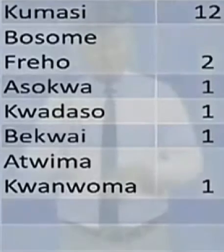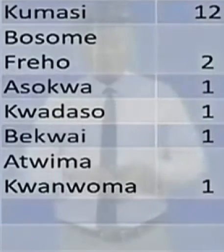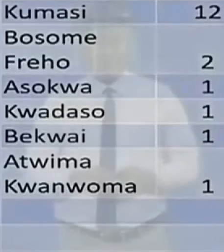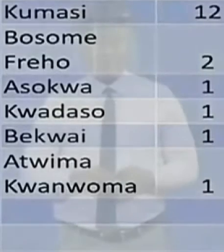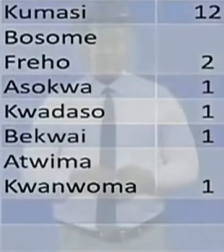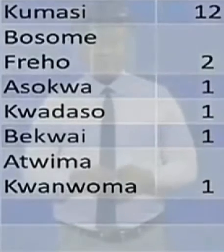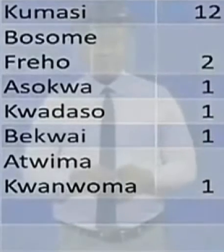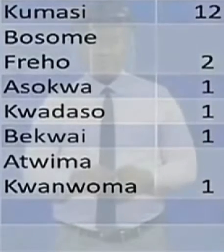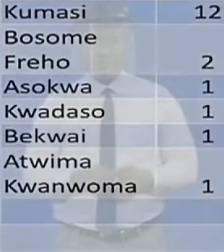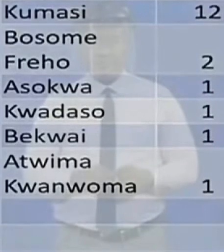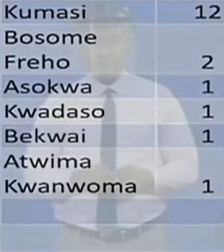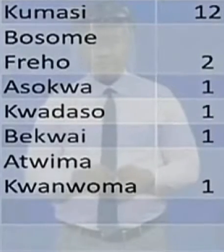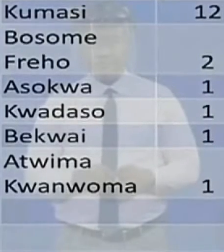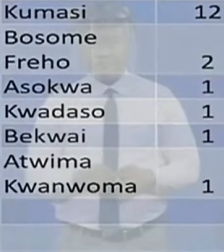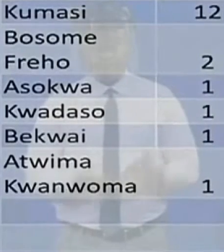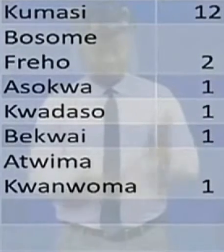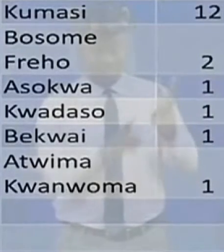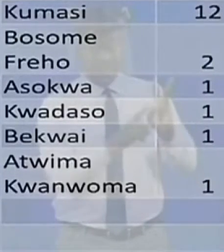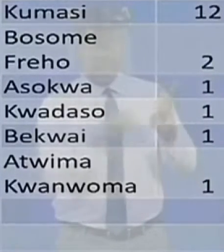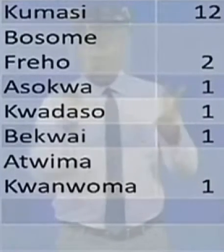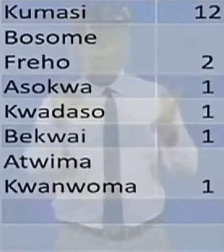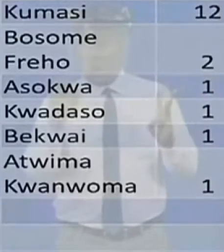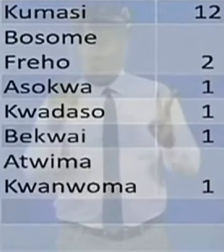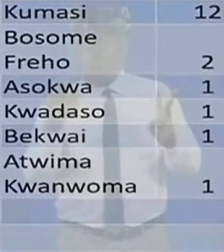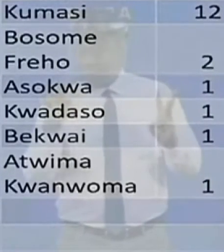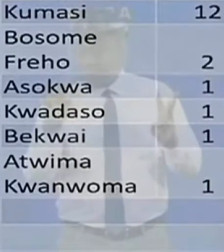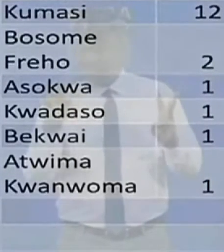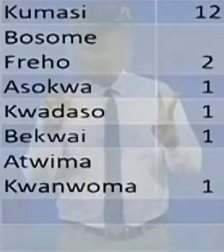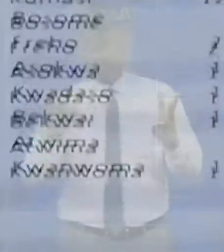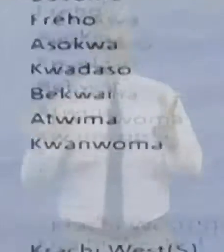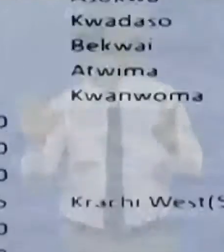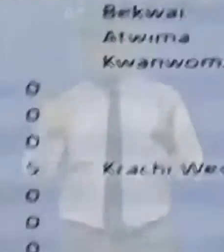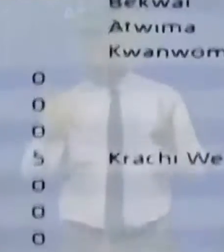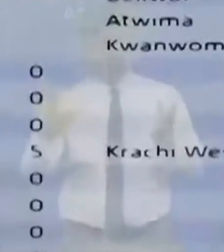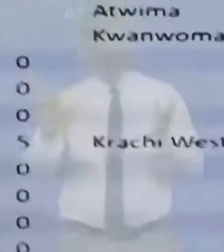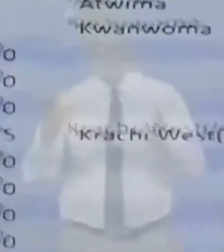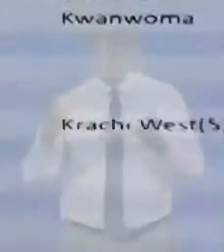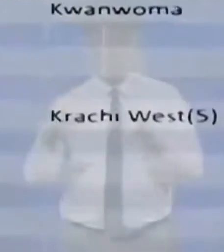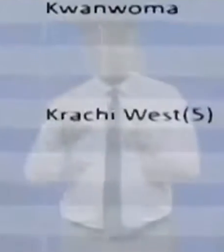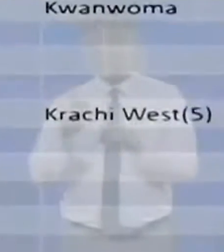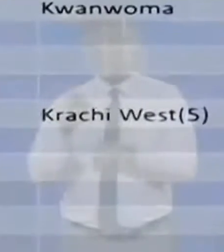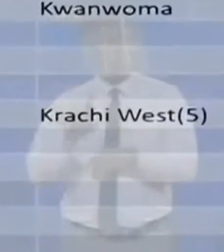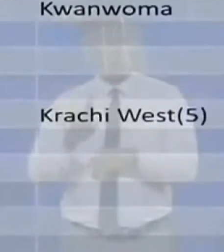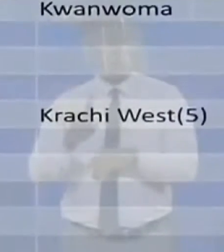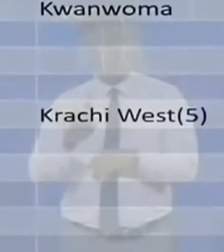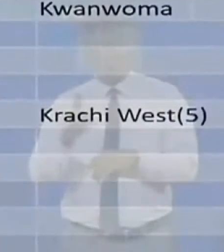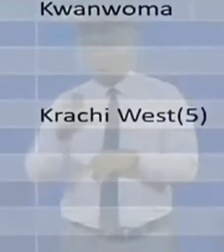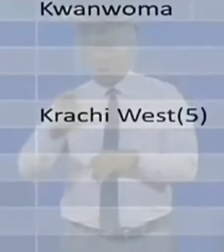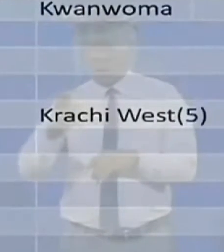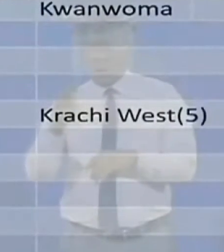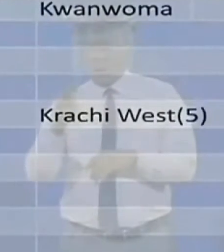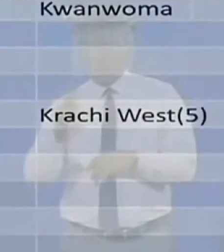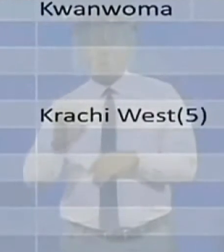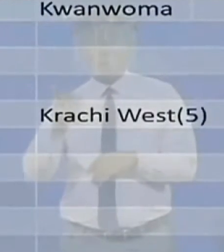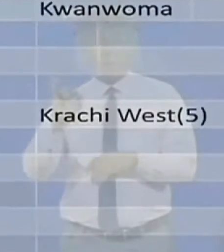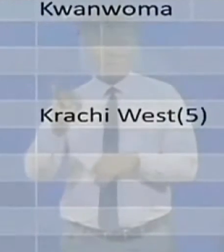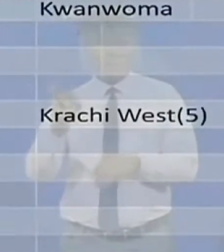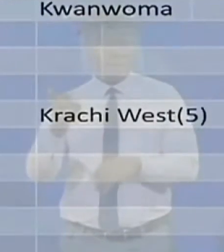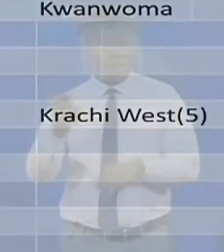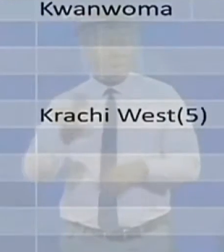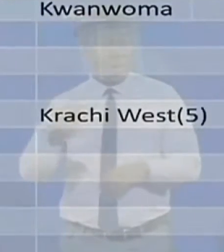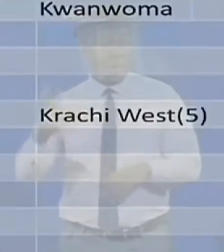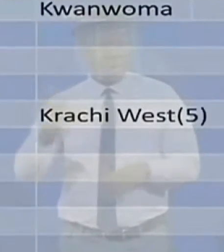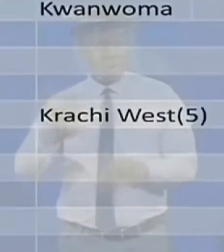The total reported five cases, all from Akachi West. In total, we